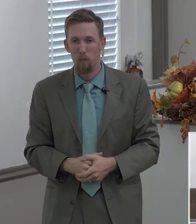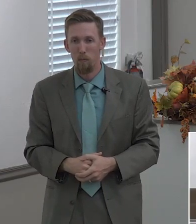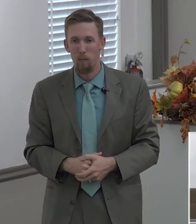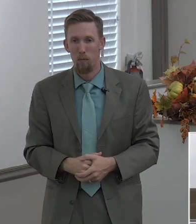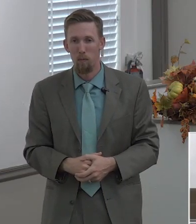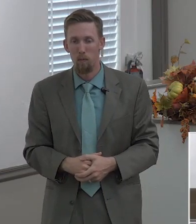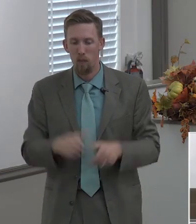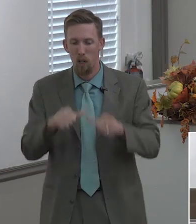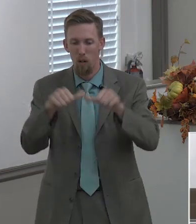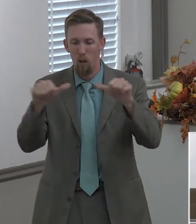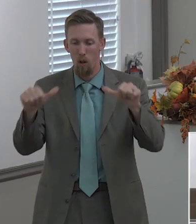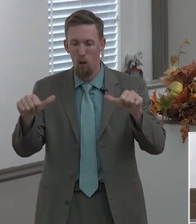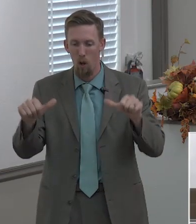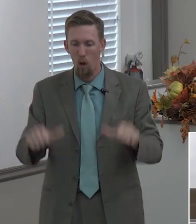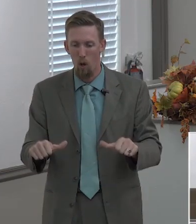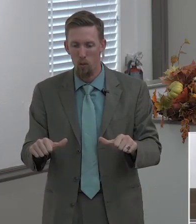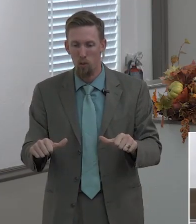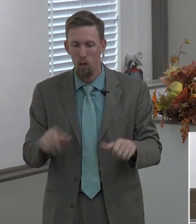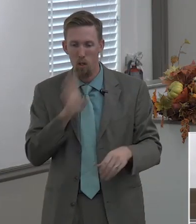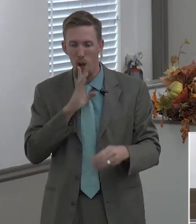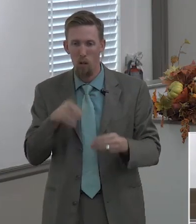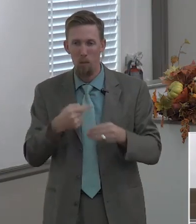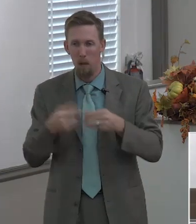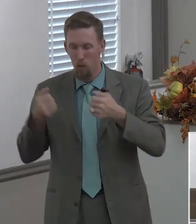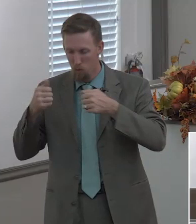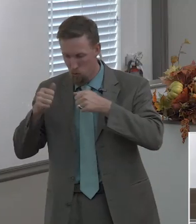an altar speaks of surrender